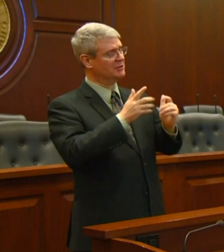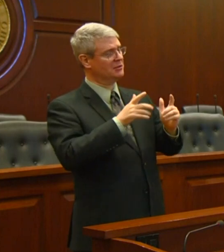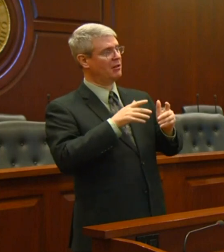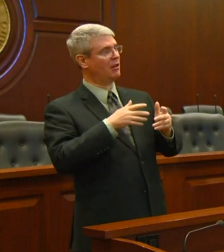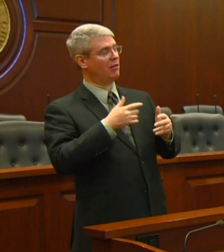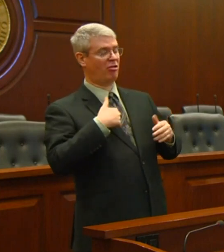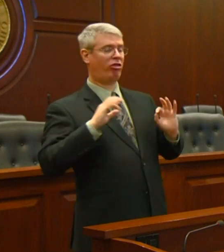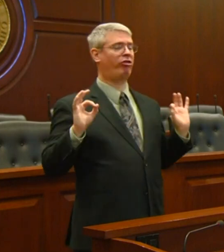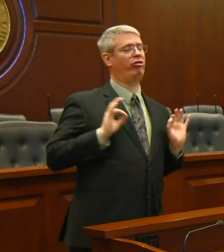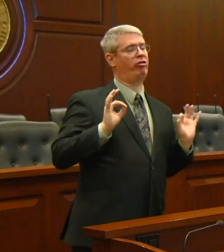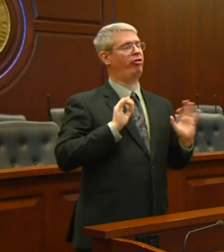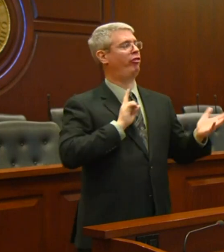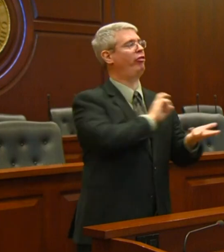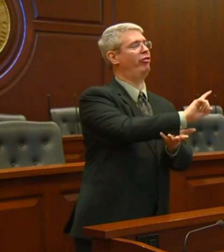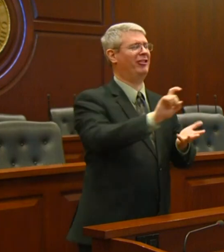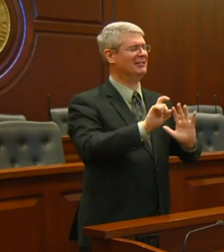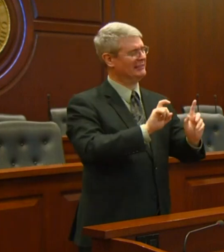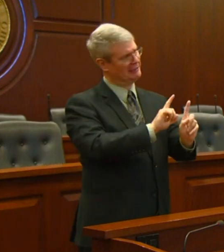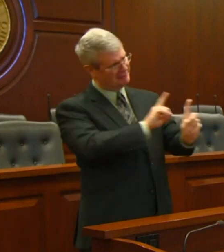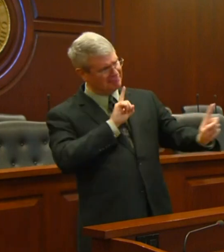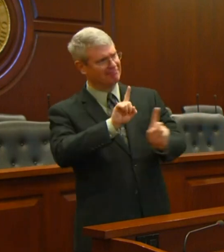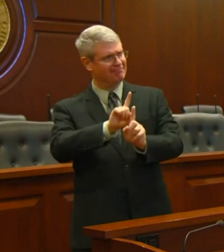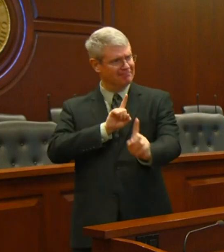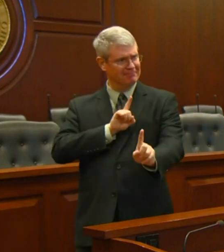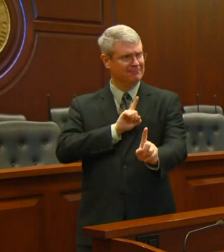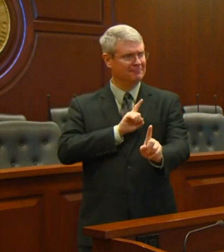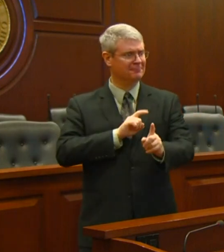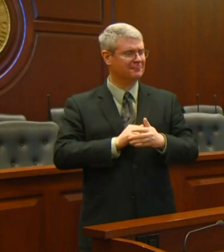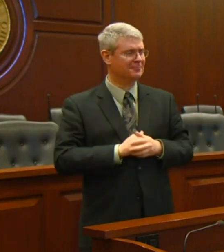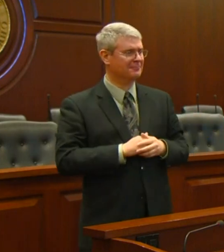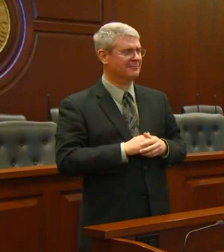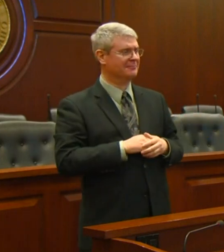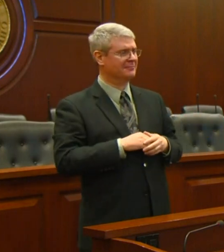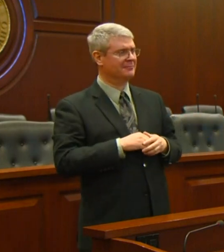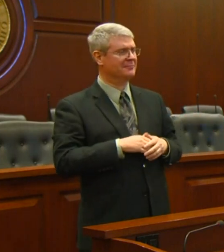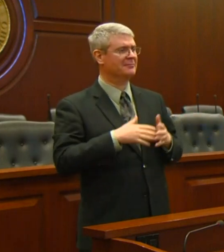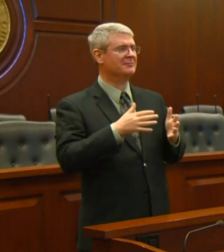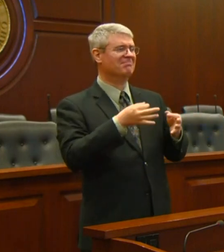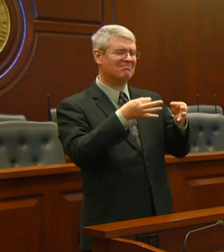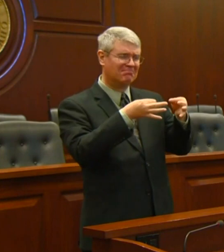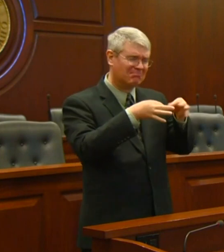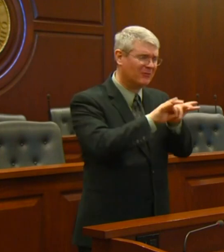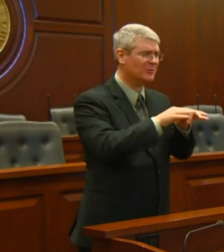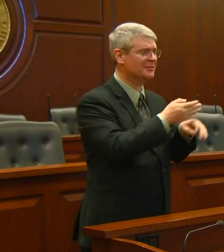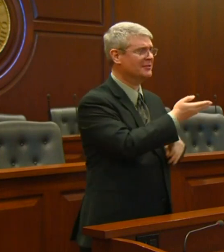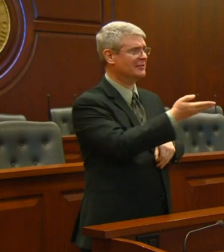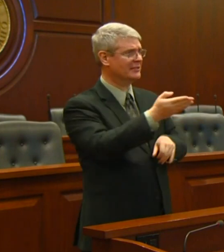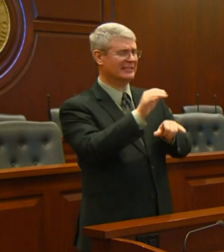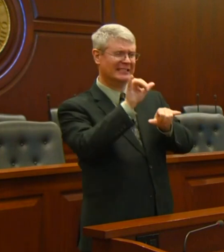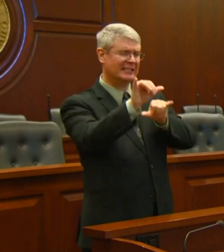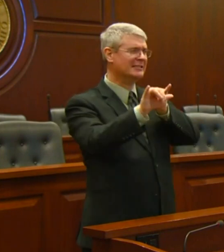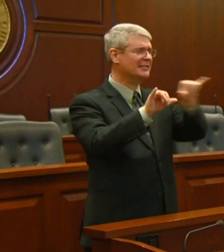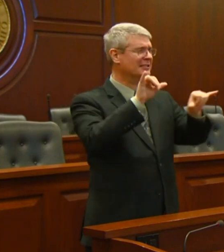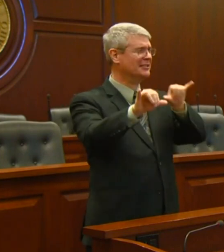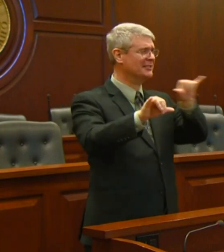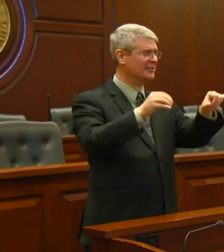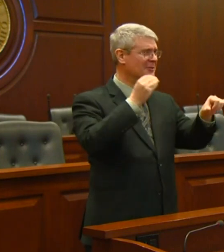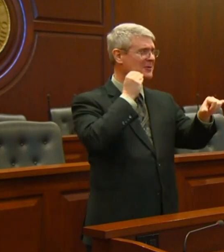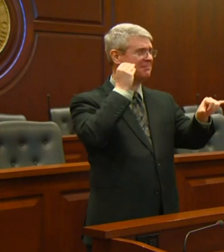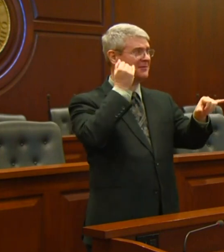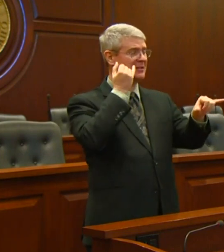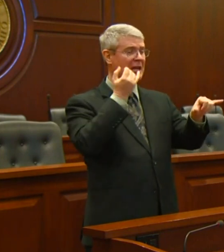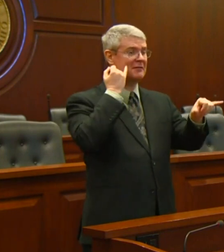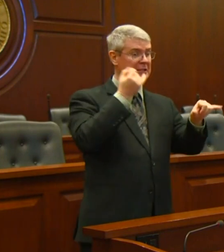Most importantly, people must stay home as much as possible for the next three weeks. The